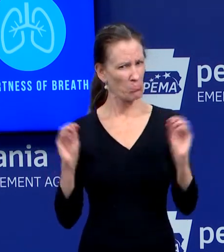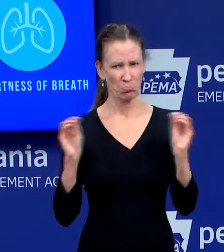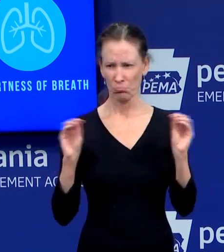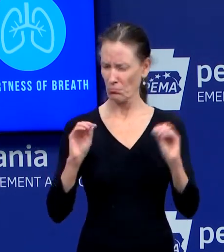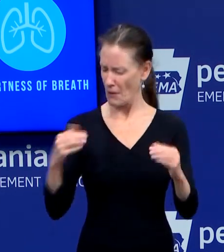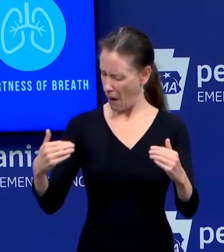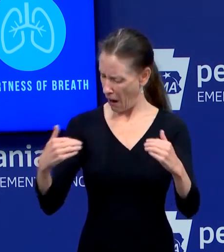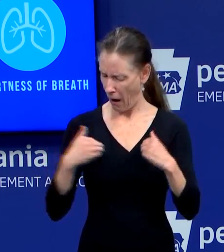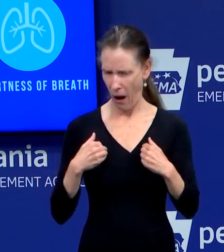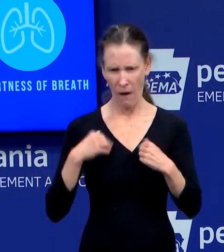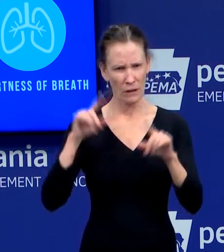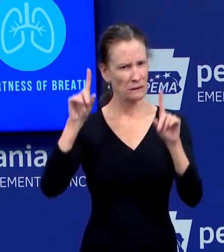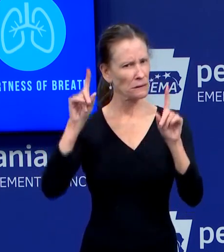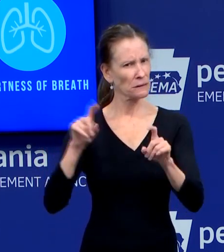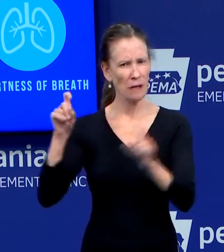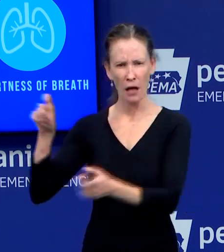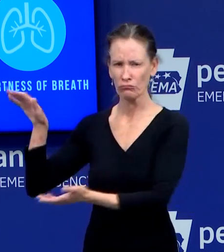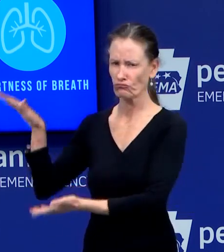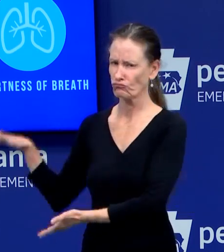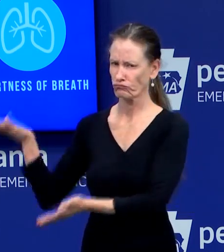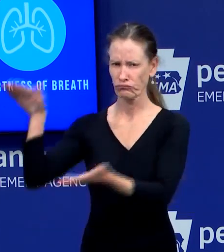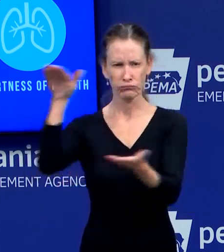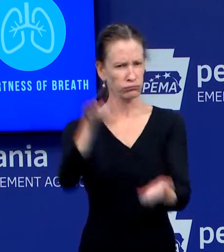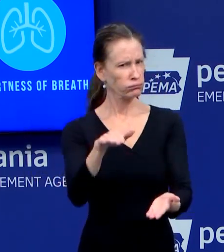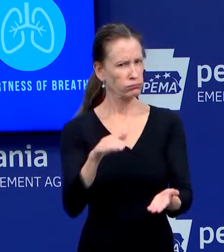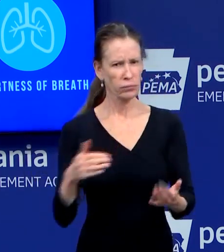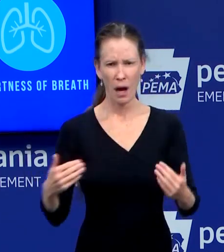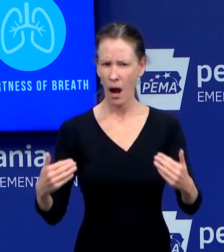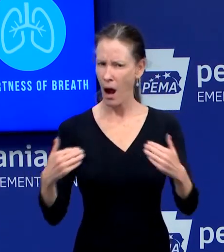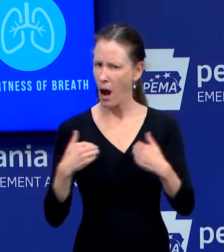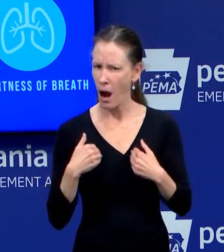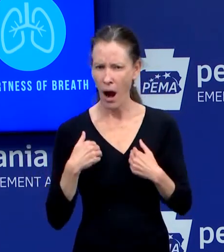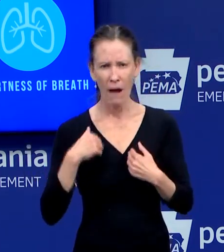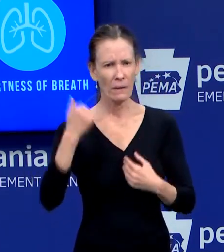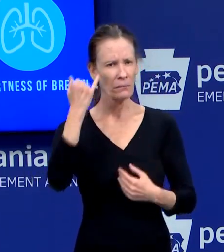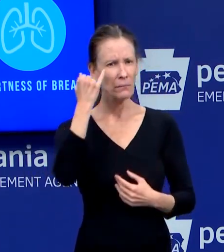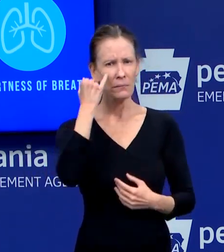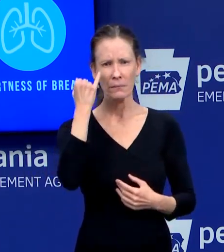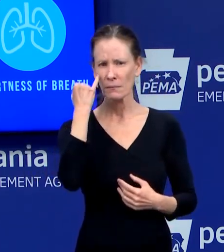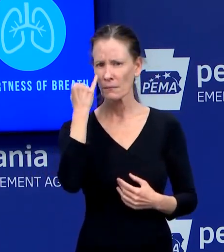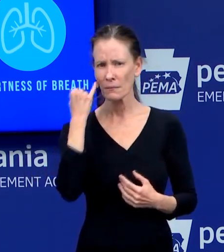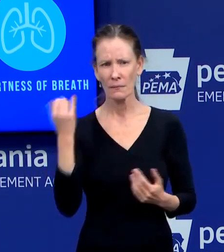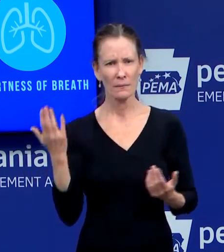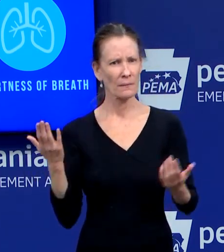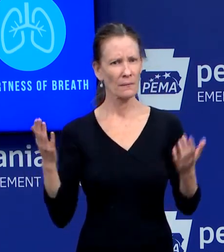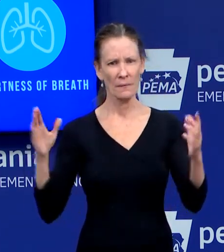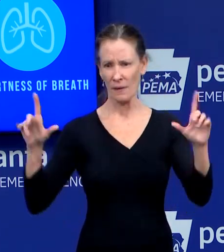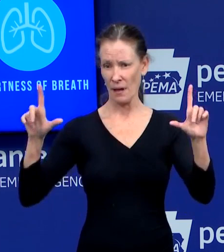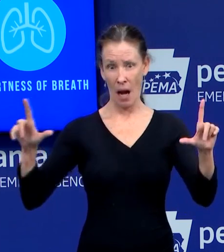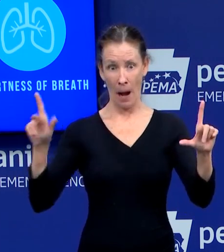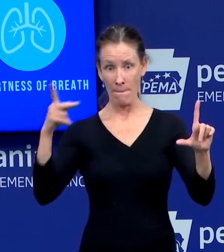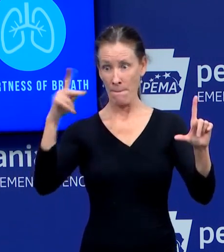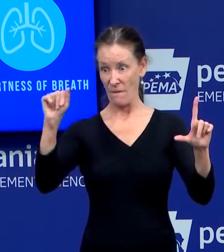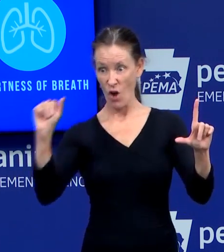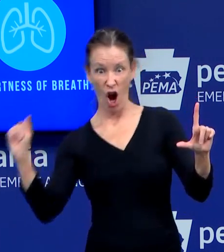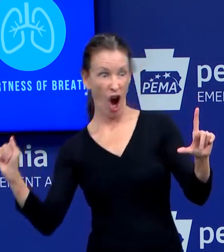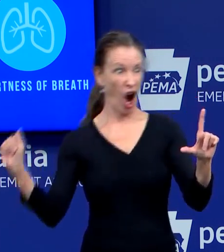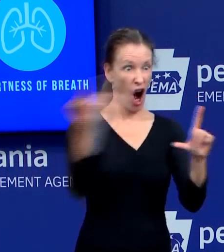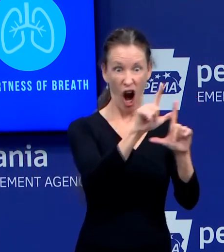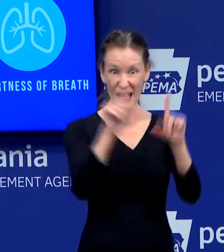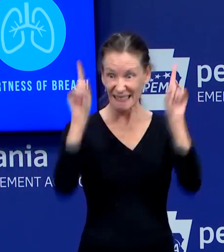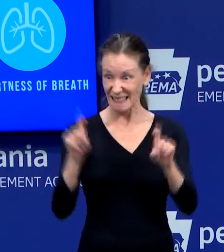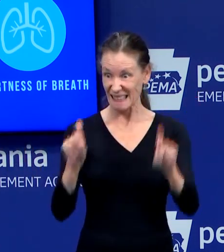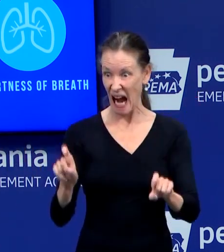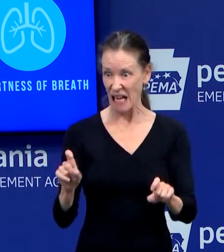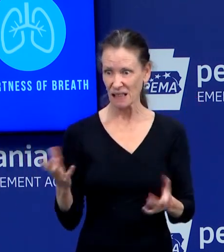um, if, if everyone in Pennsylvania was going to be tested, we couldn't do that, right? So... why, why, why Why not test more